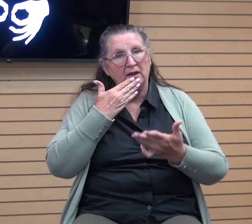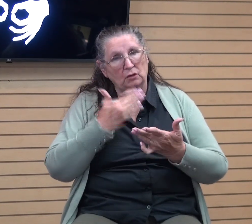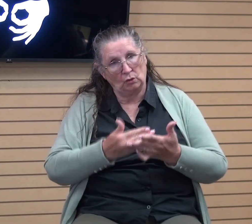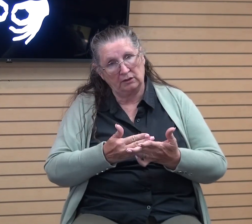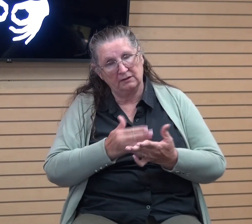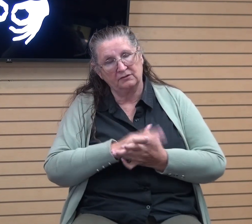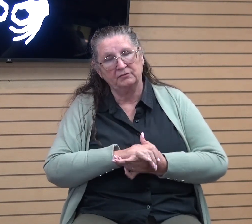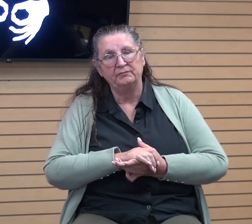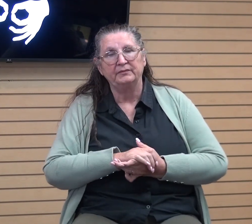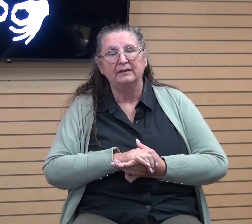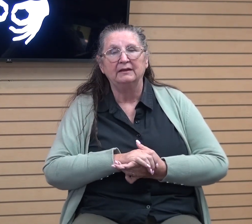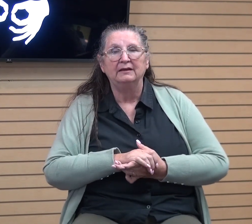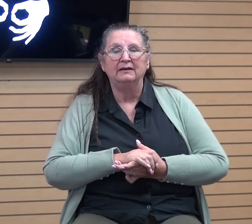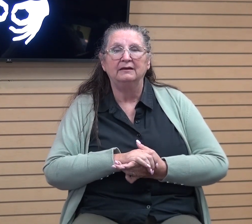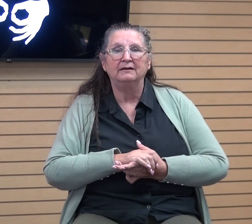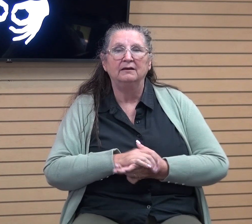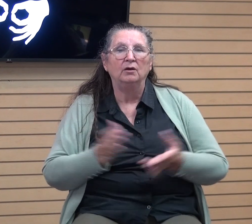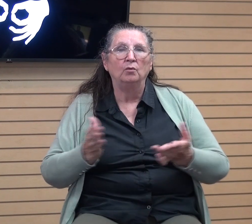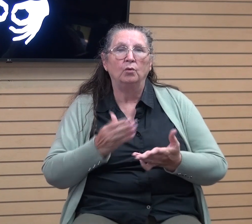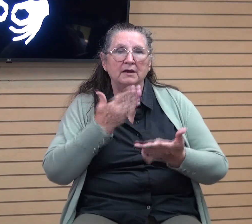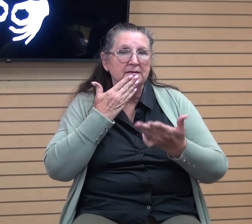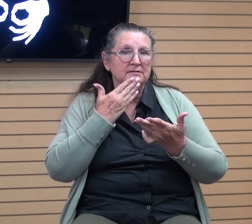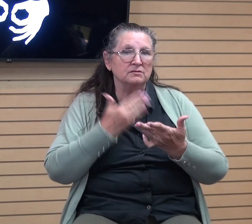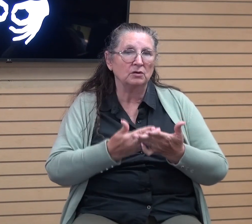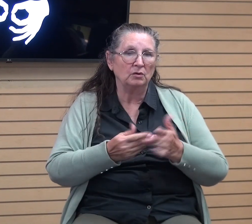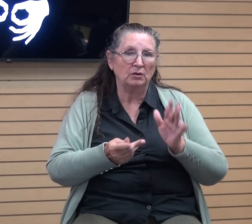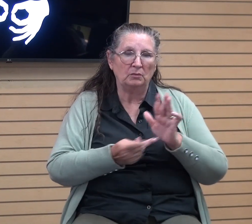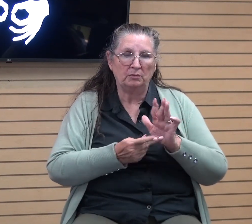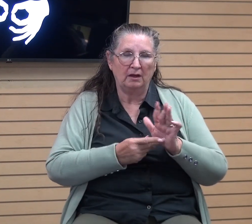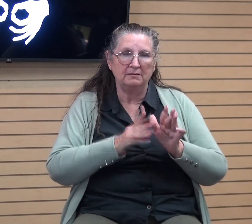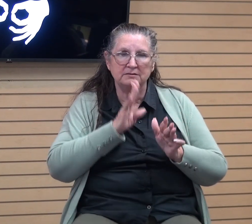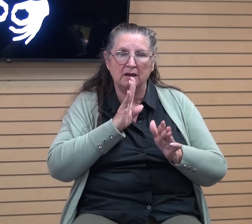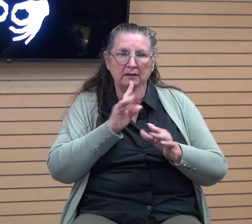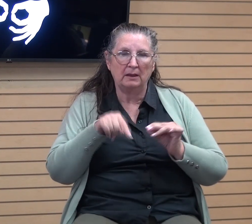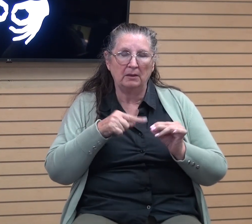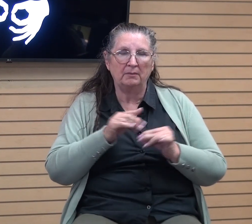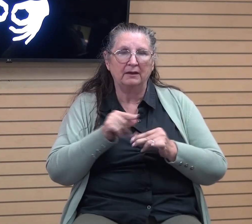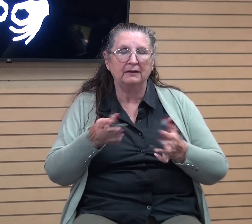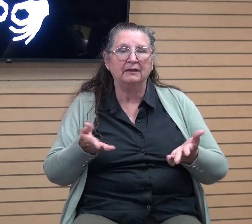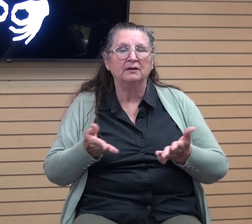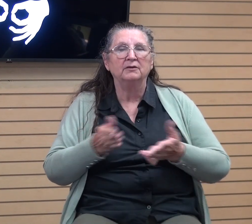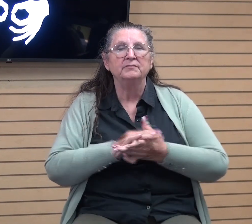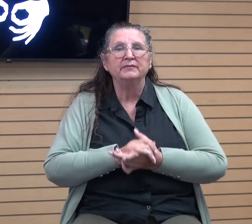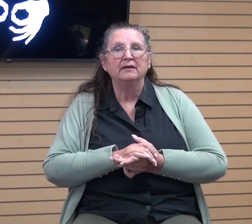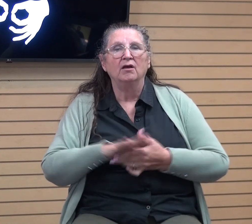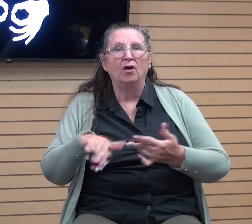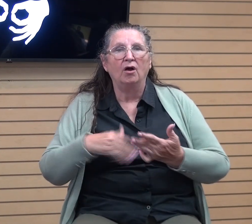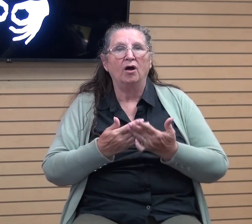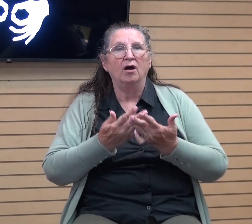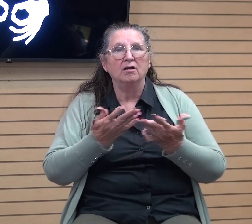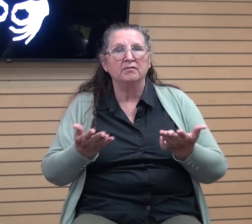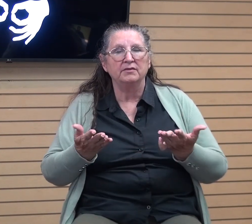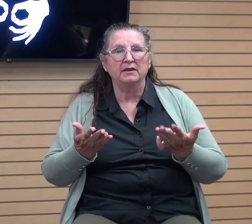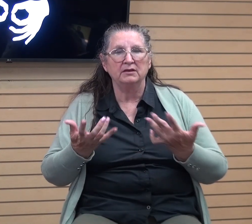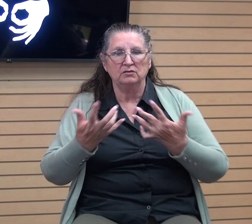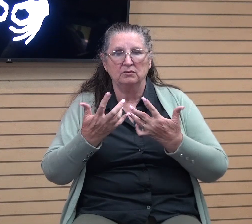okay? What is the good that Paul is referring to here? All things work together for good, but